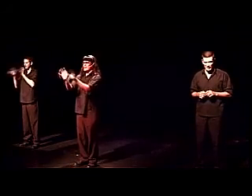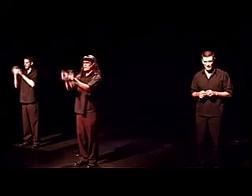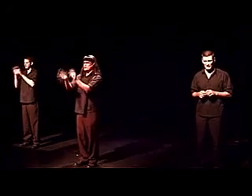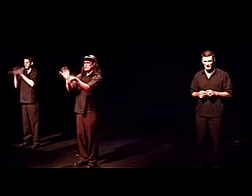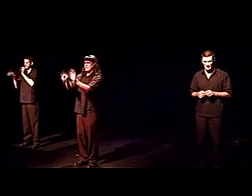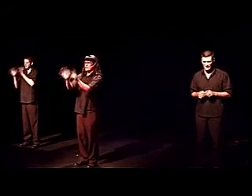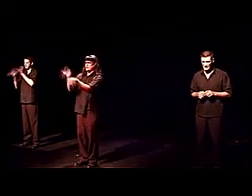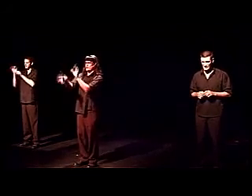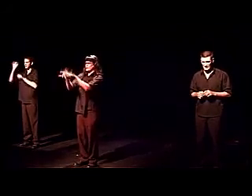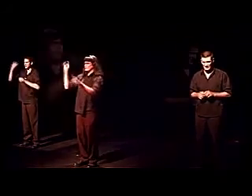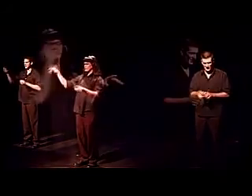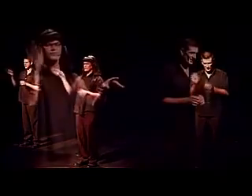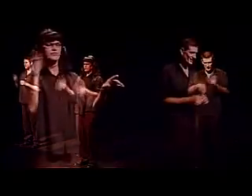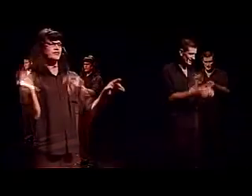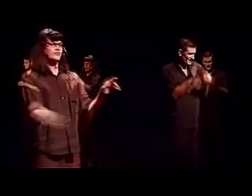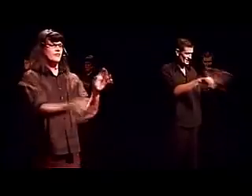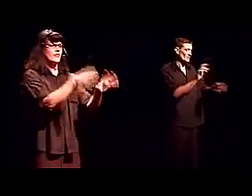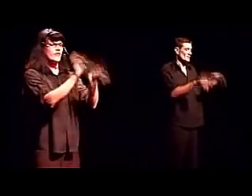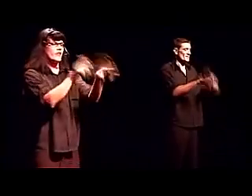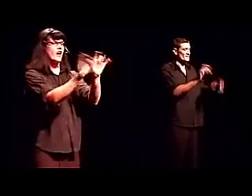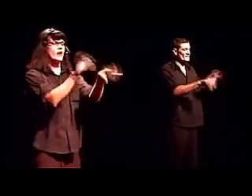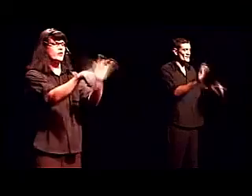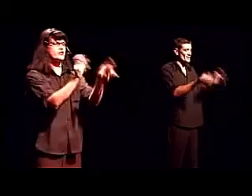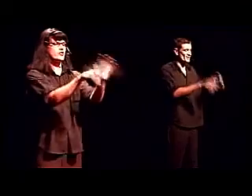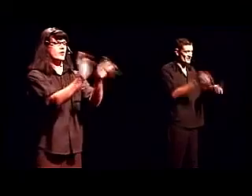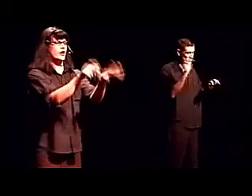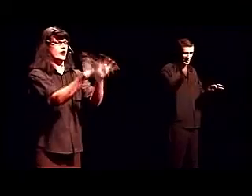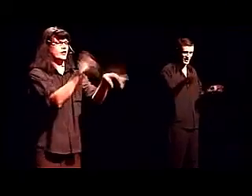I'd love to be there with you. I wish you were.